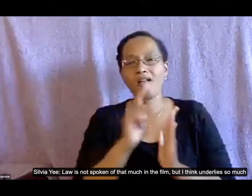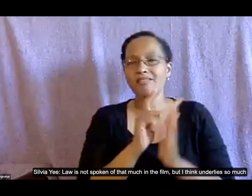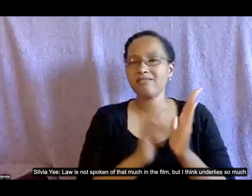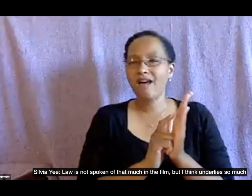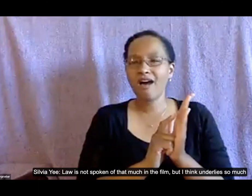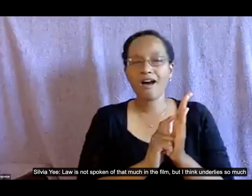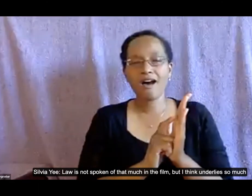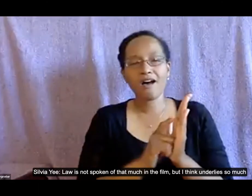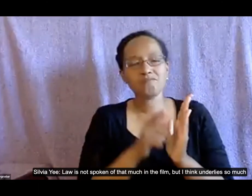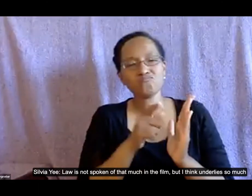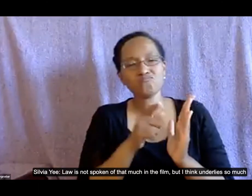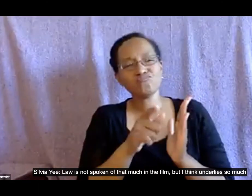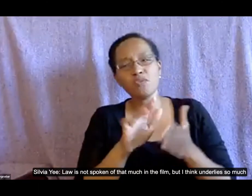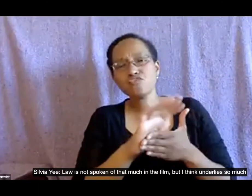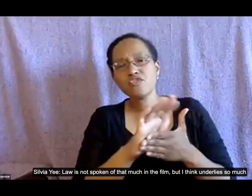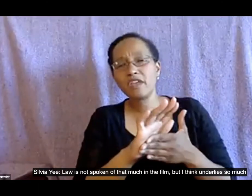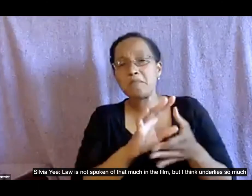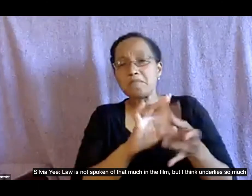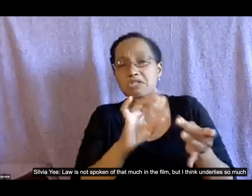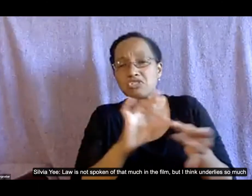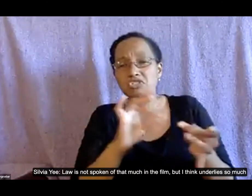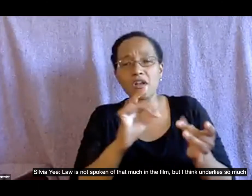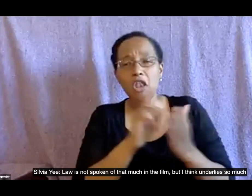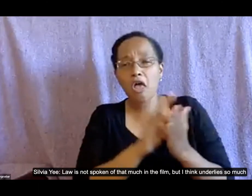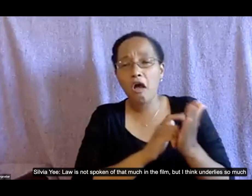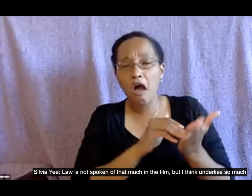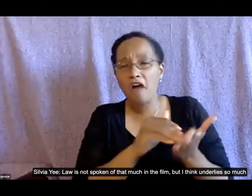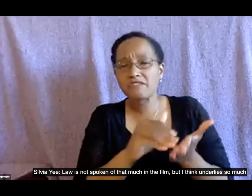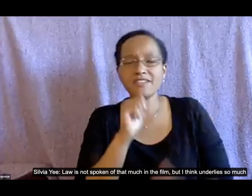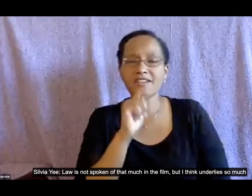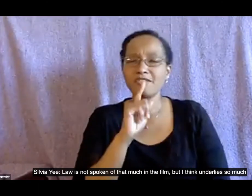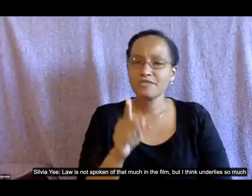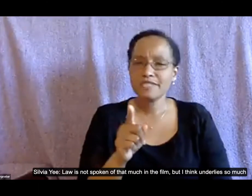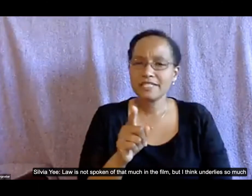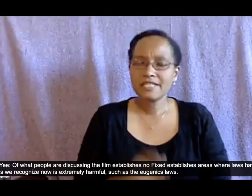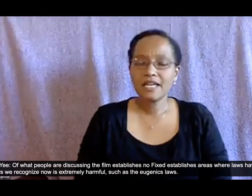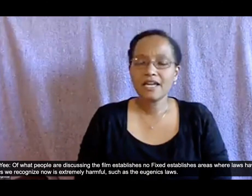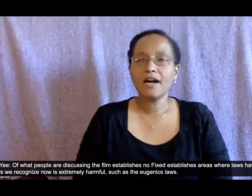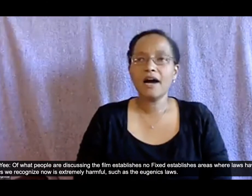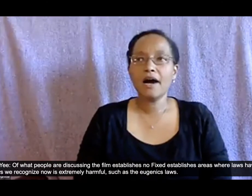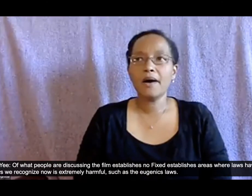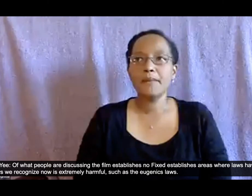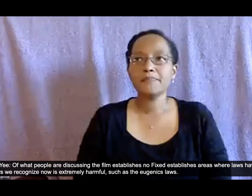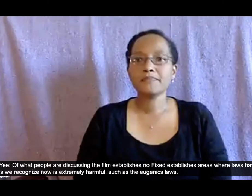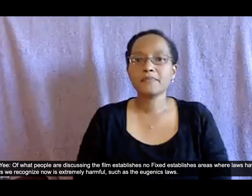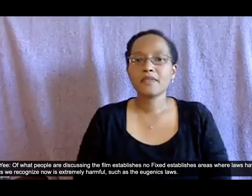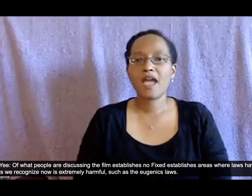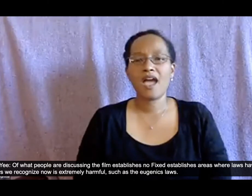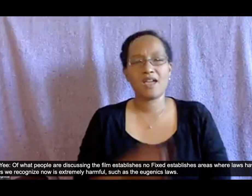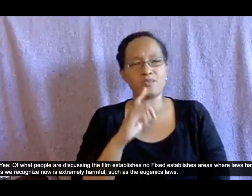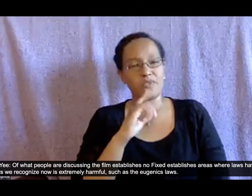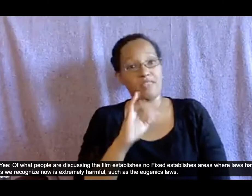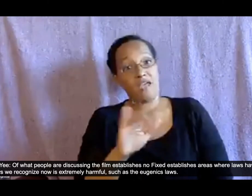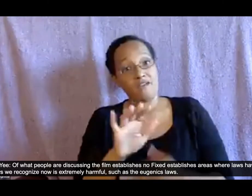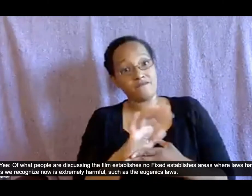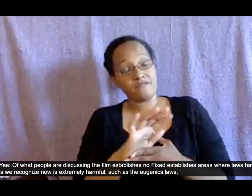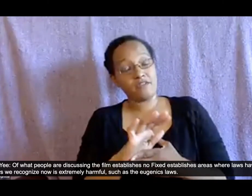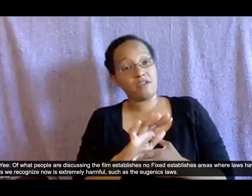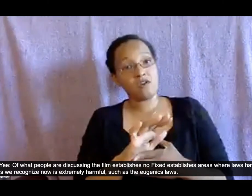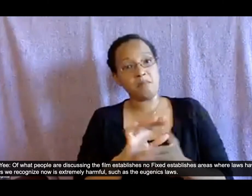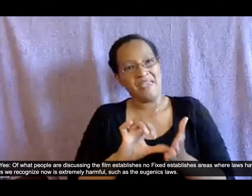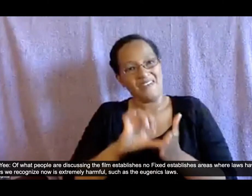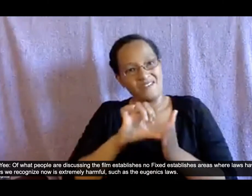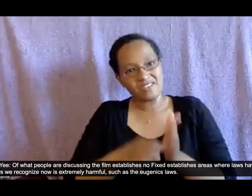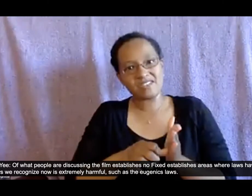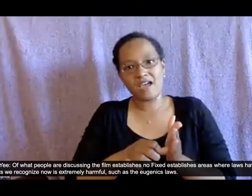the film but i think underlies so much um of what people are discussing the film